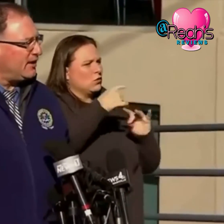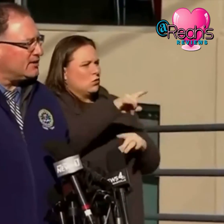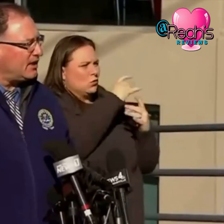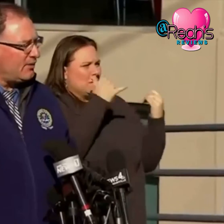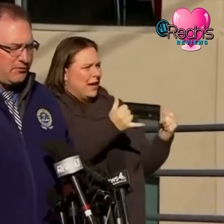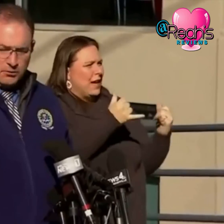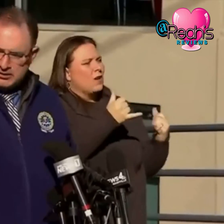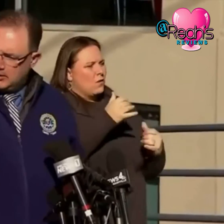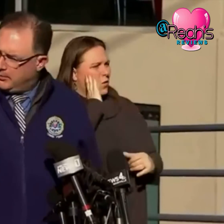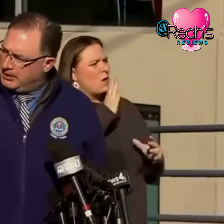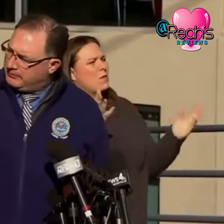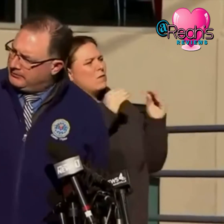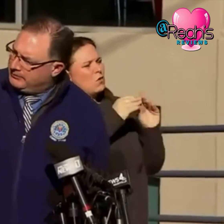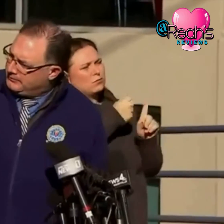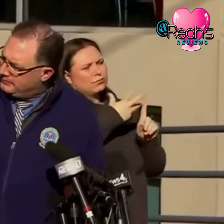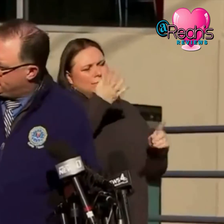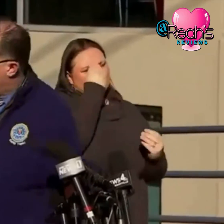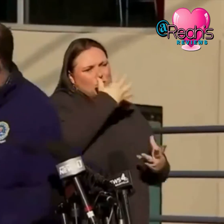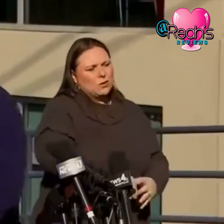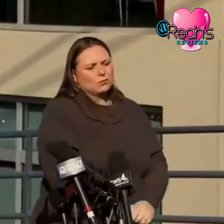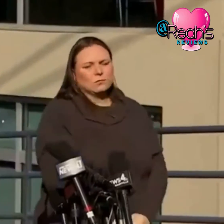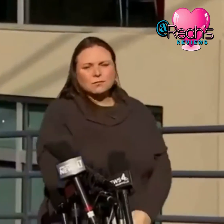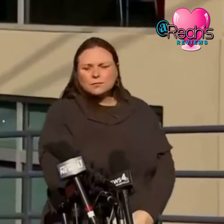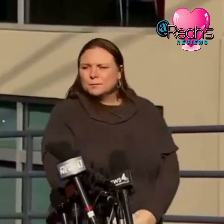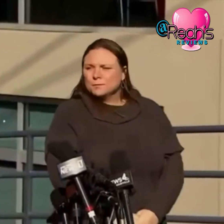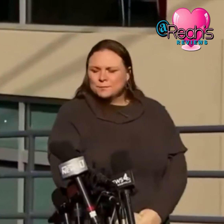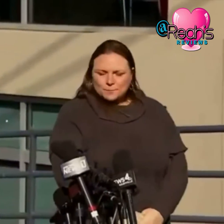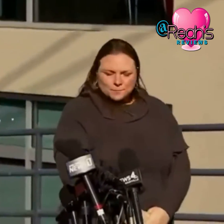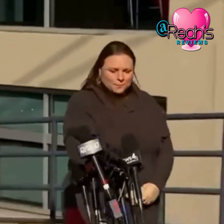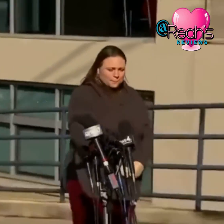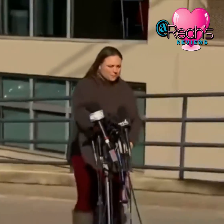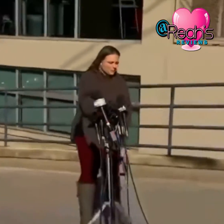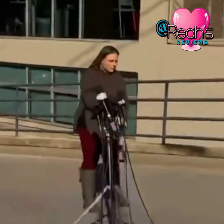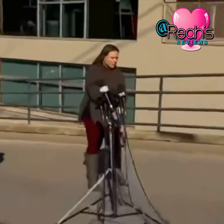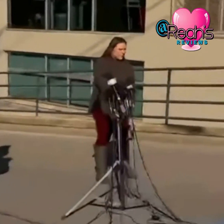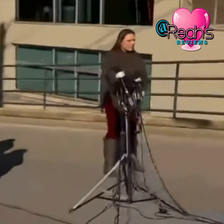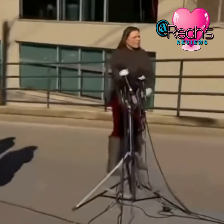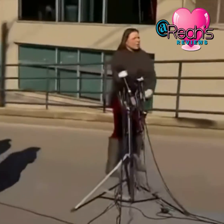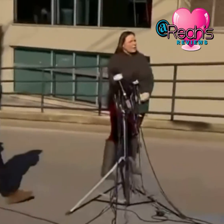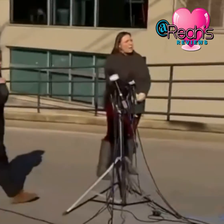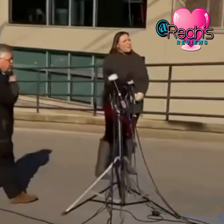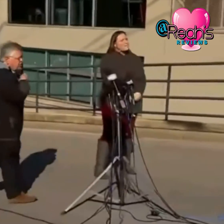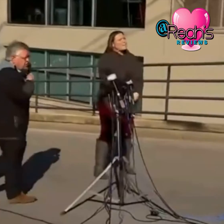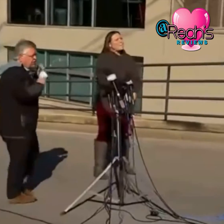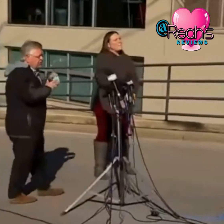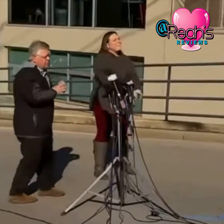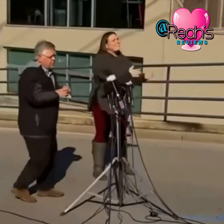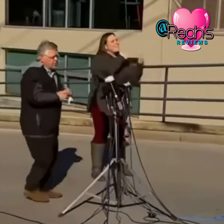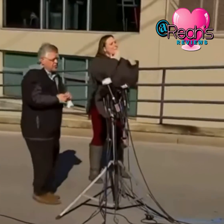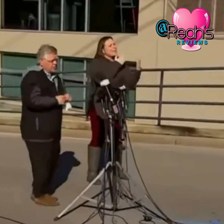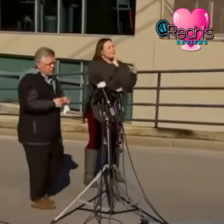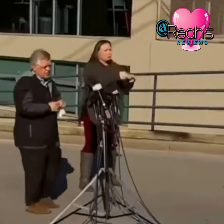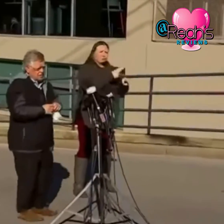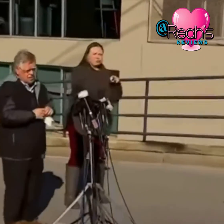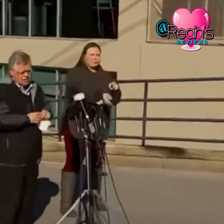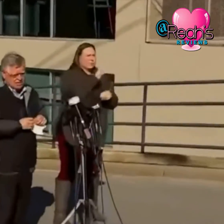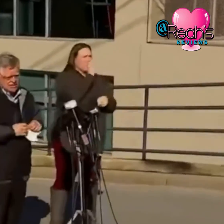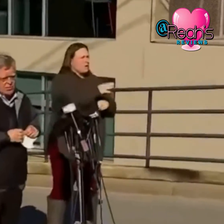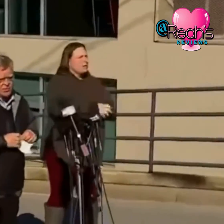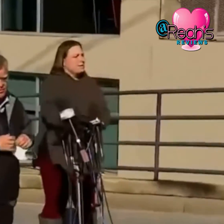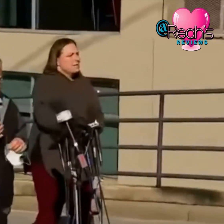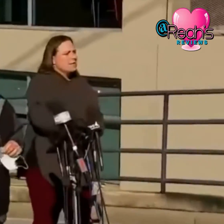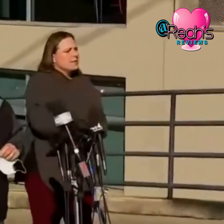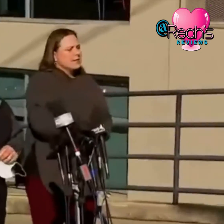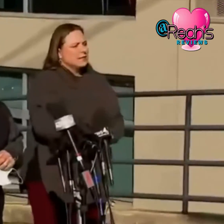now and i think he's gonna have a few words here mayor thank you i'll be very brief i think